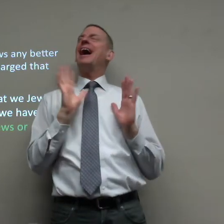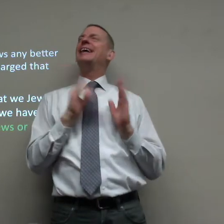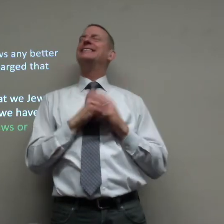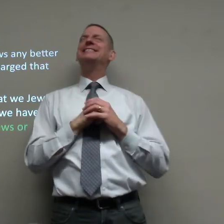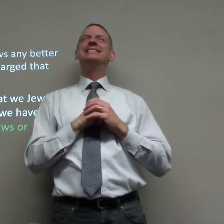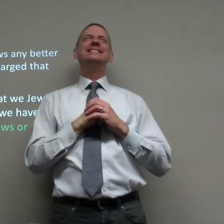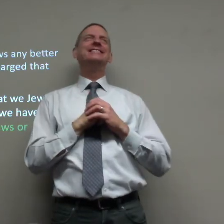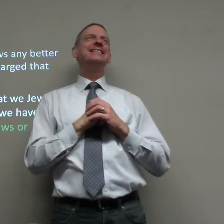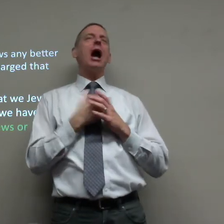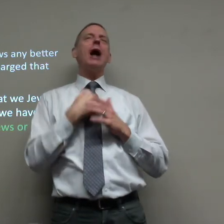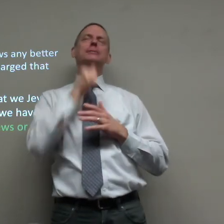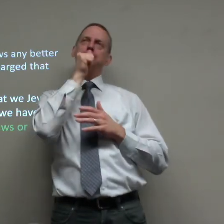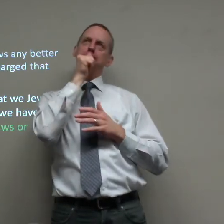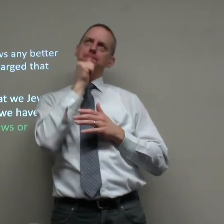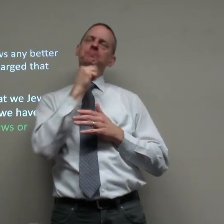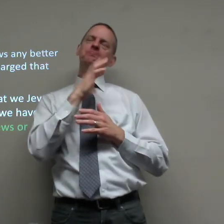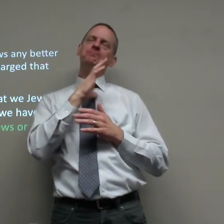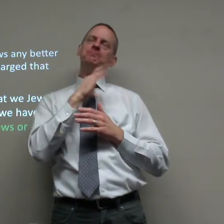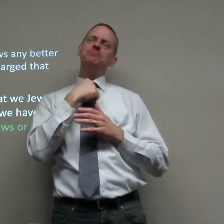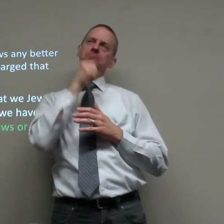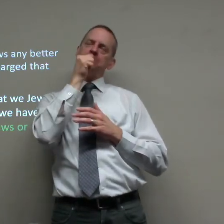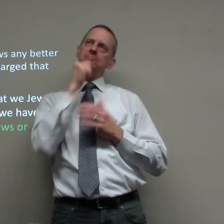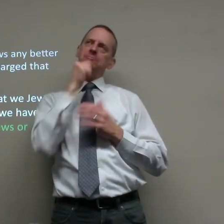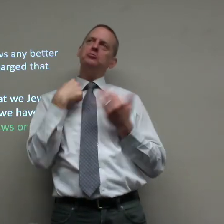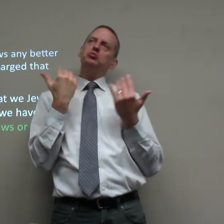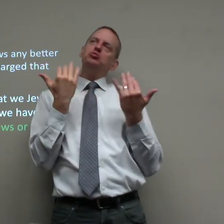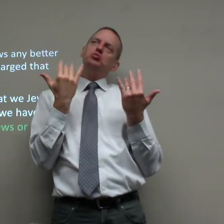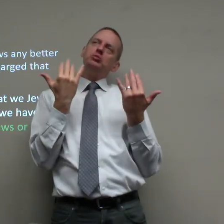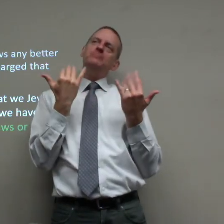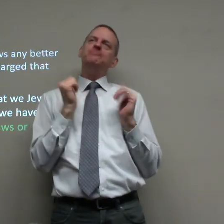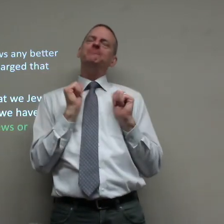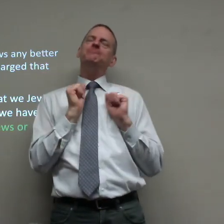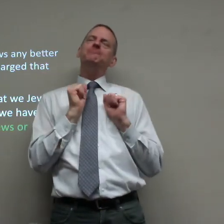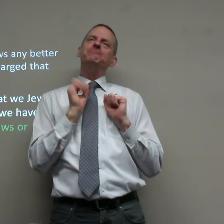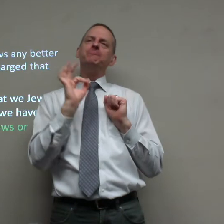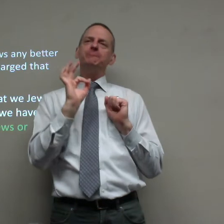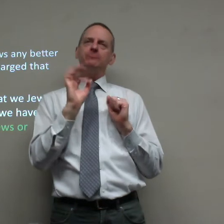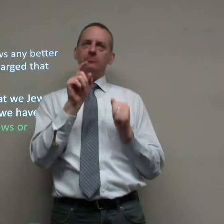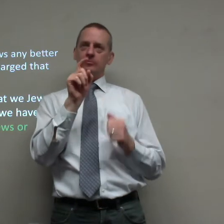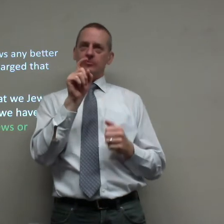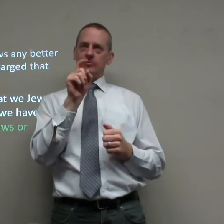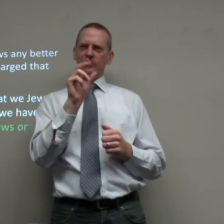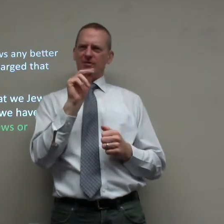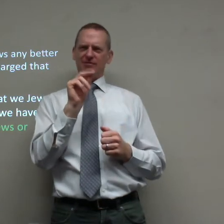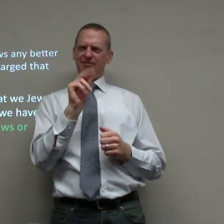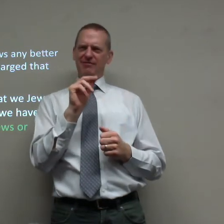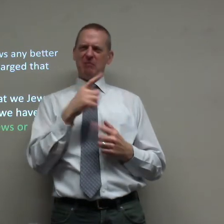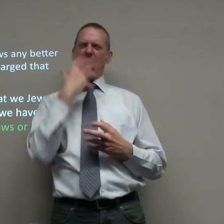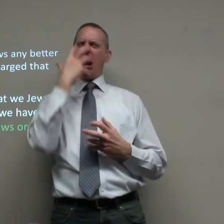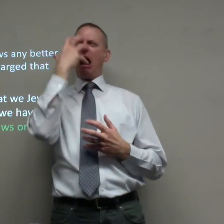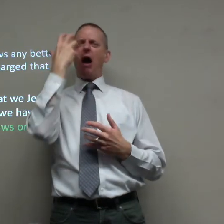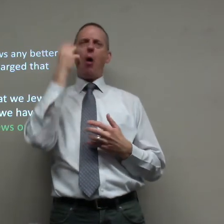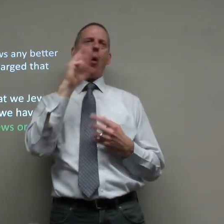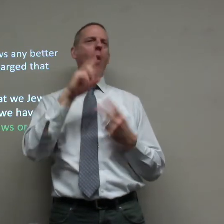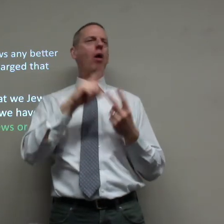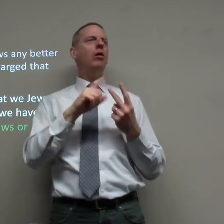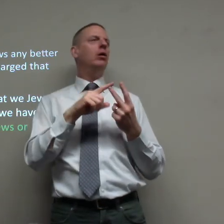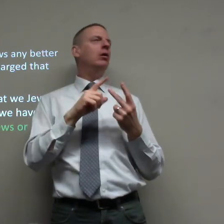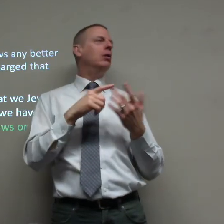they should be happy and endure and be patient they can't do that their babies they get angry